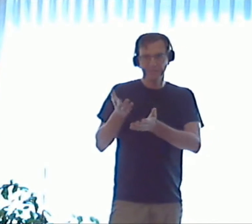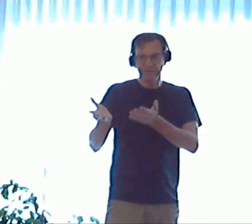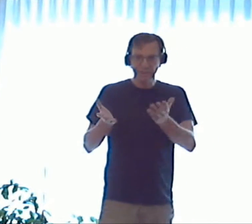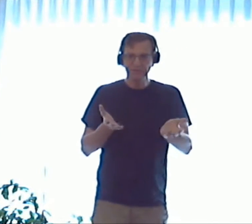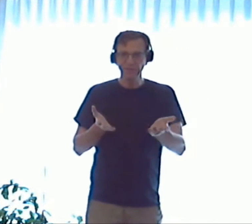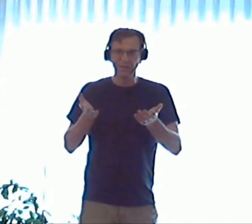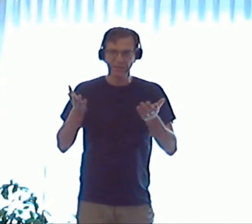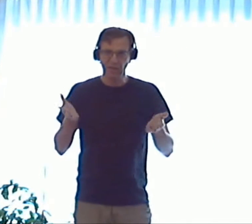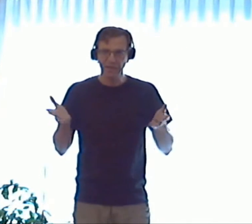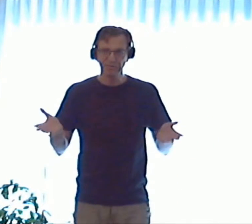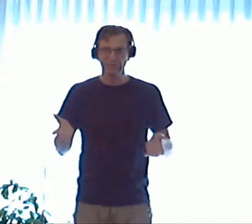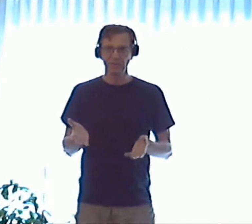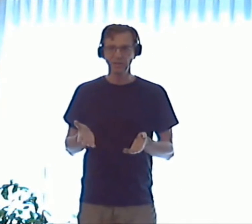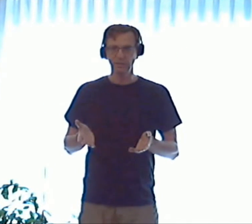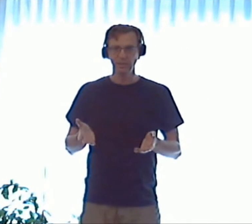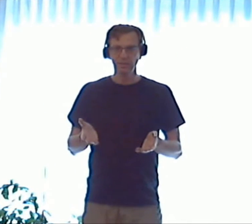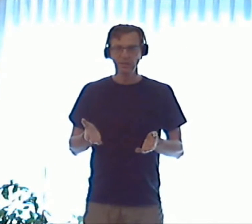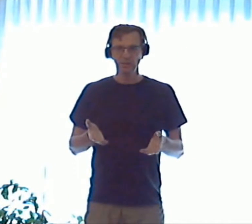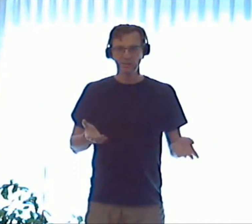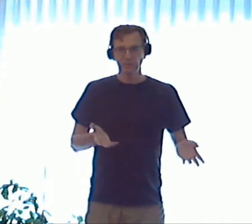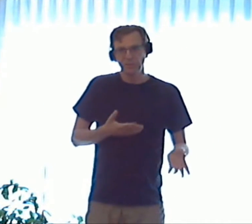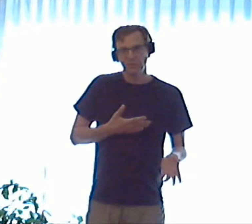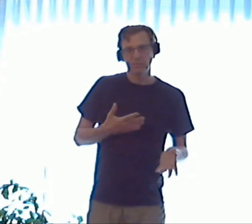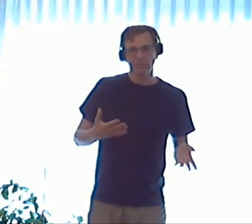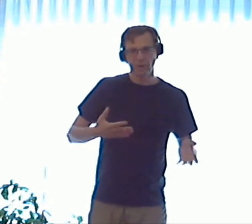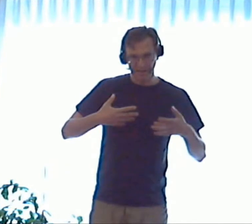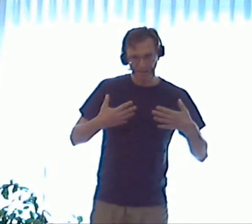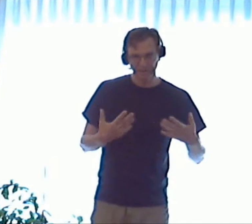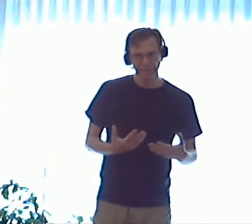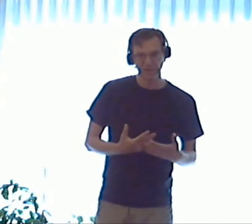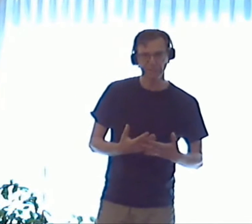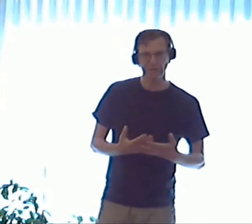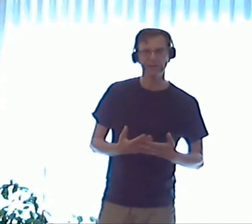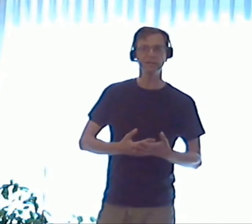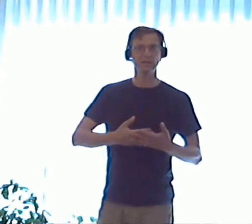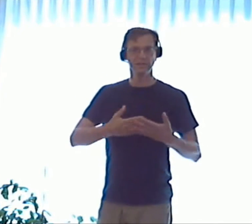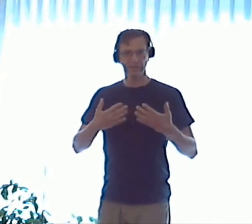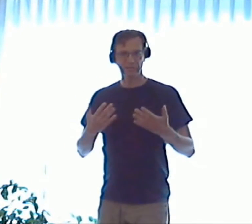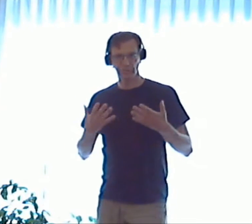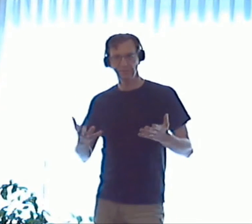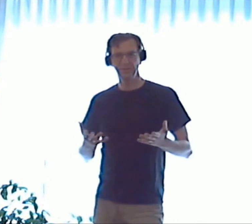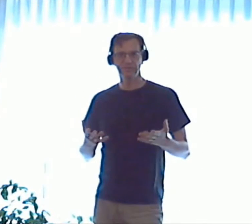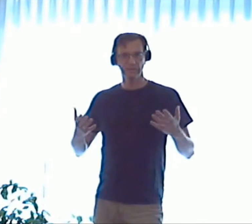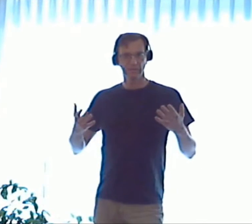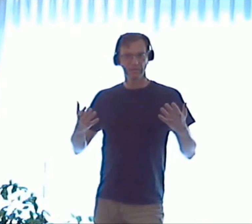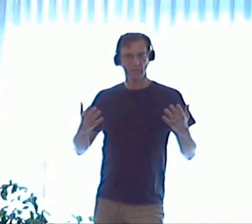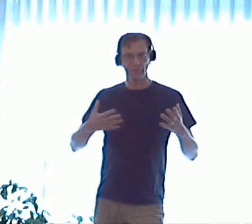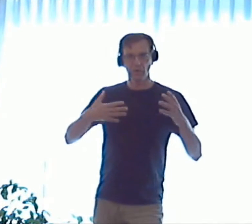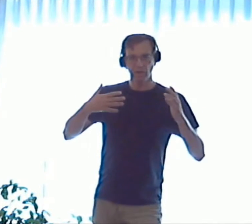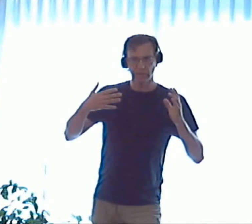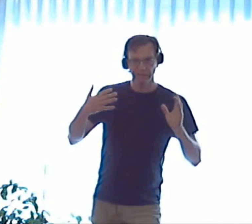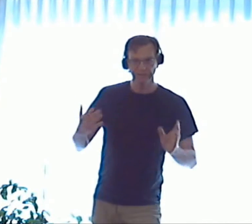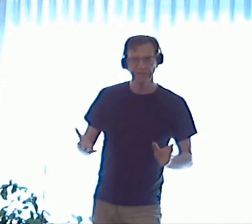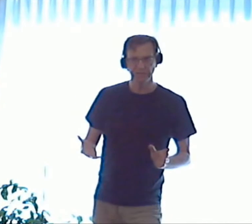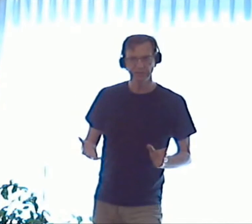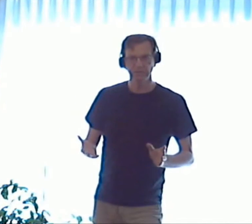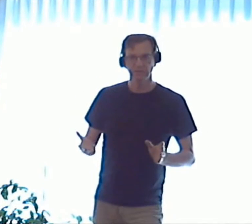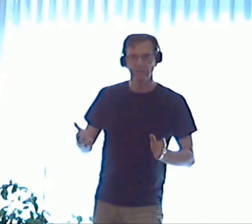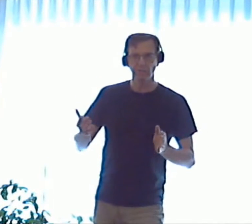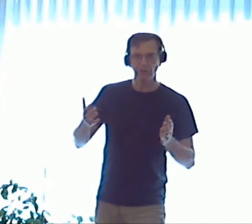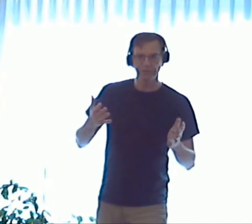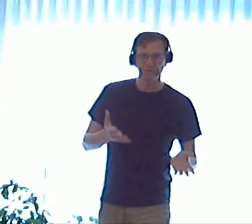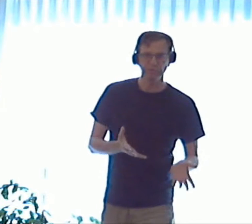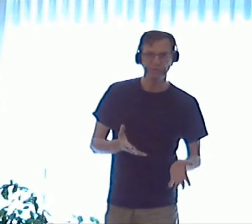again, the main message here that life is learning. And that's really, at least I've come to find out, that's what it means that we all are teachers